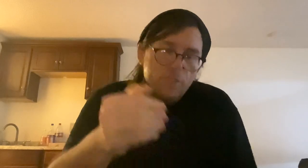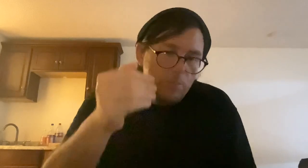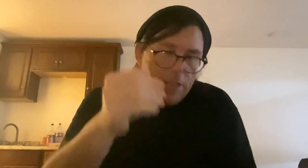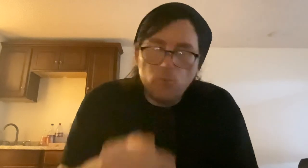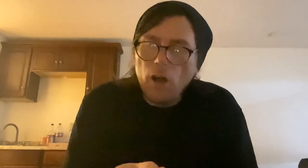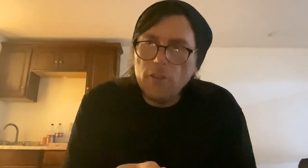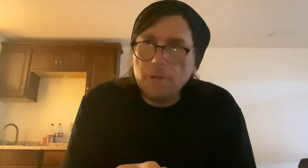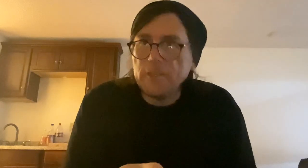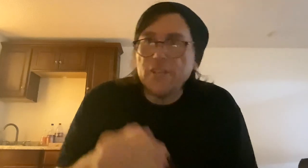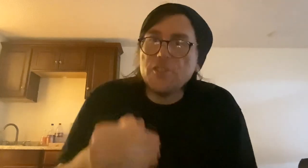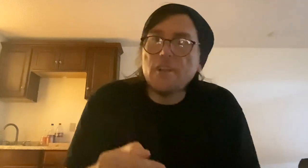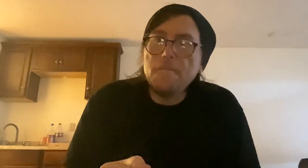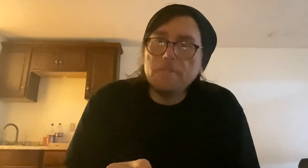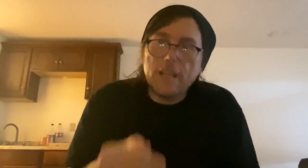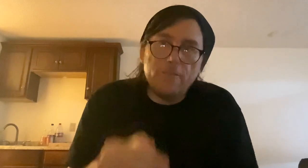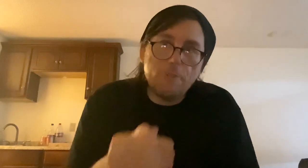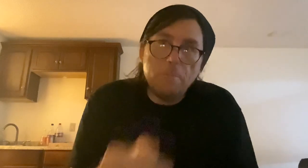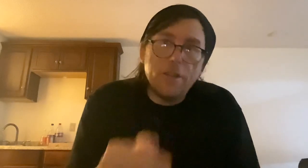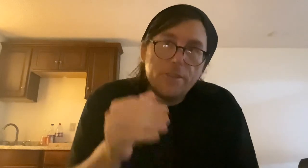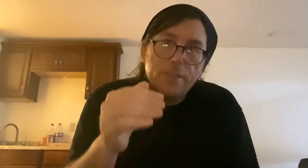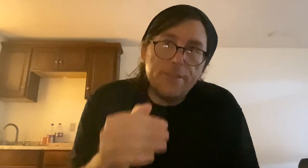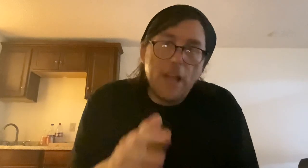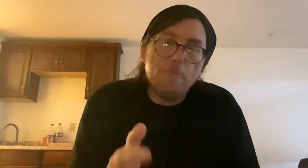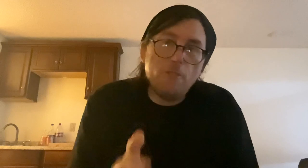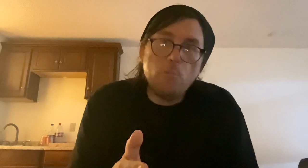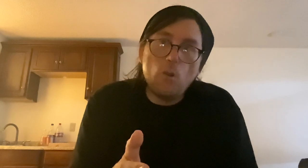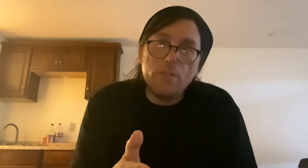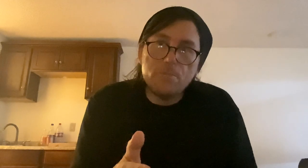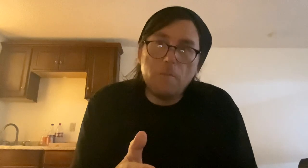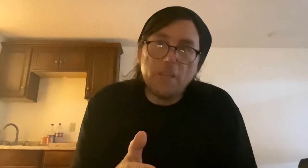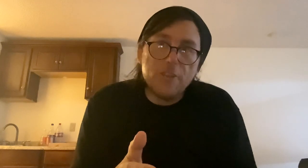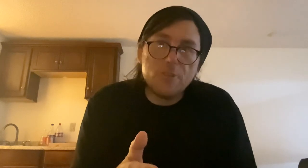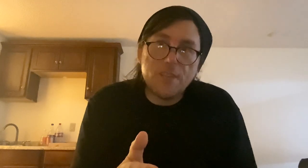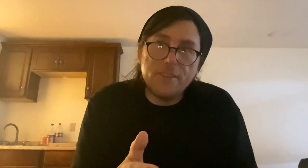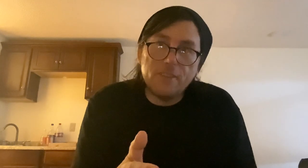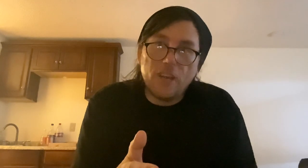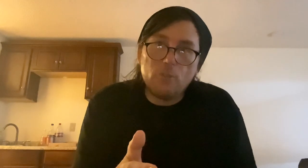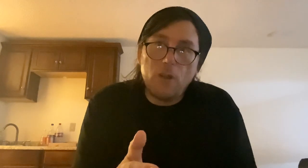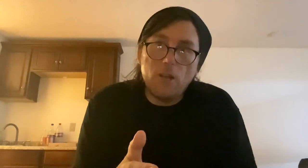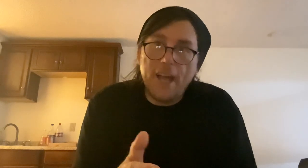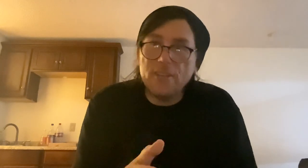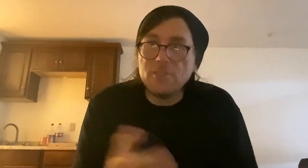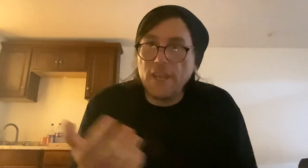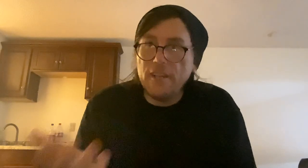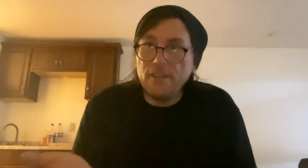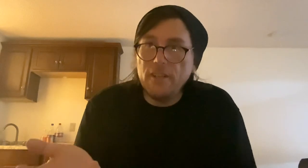submit it to all their publications every month. Every one of those publications that Karakawa has and, uh,